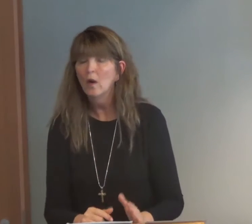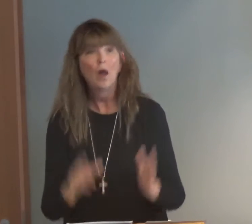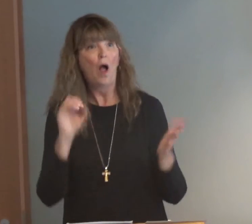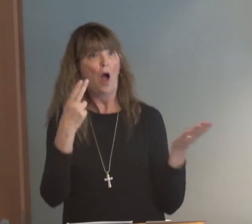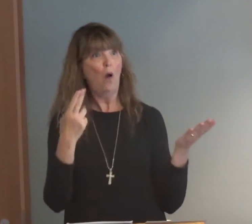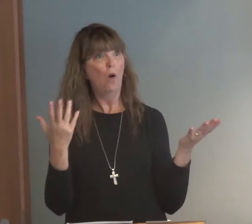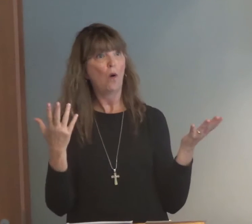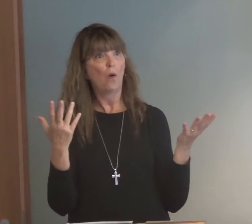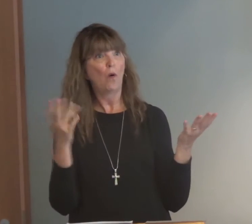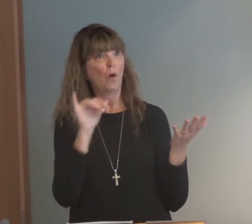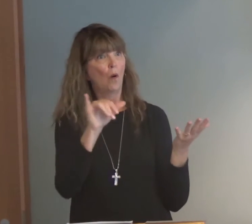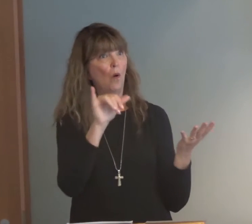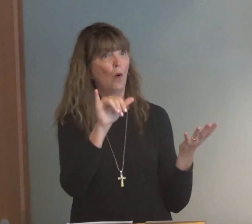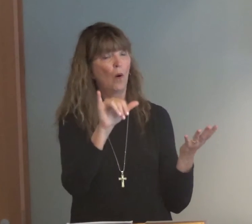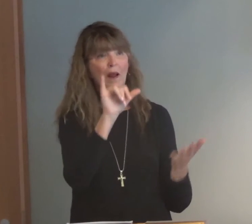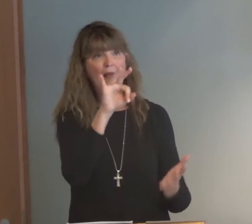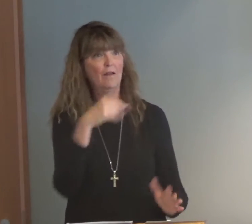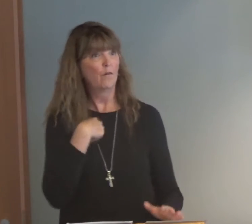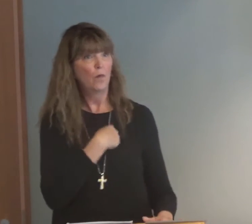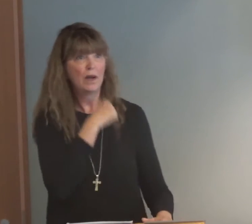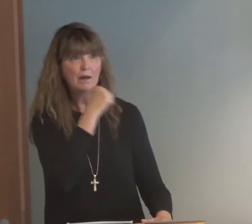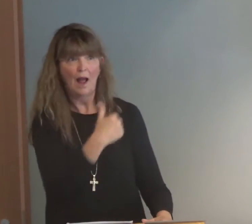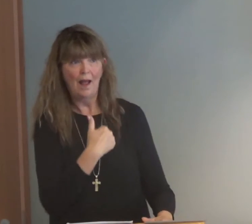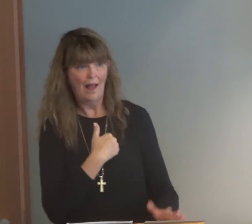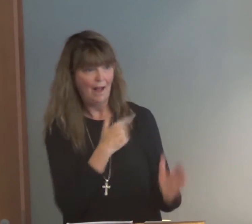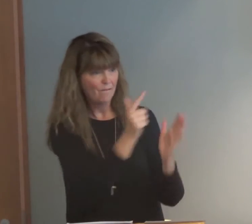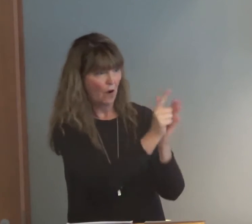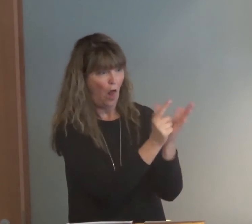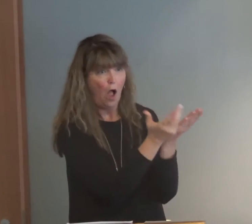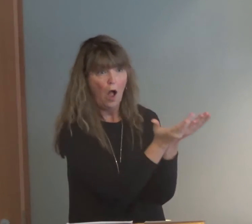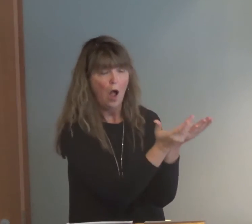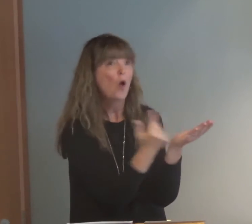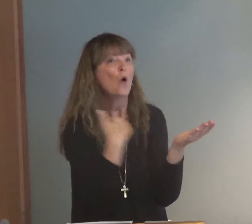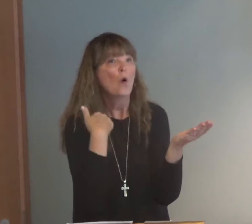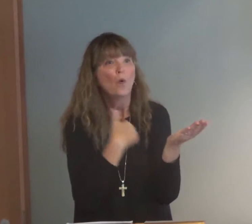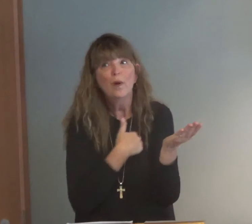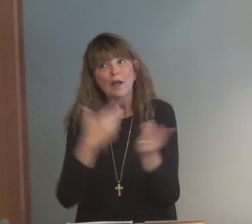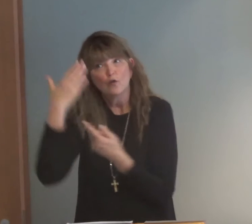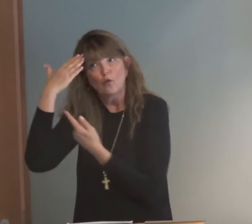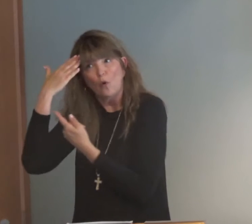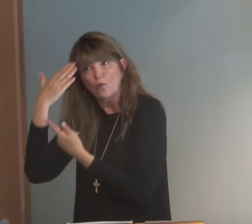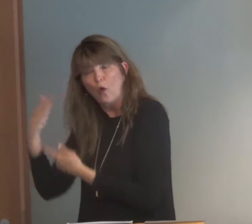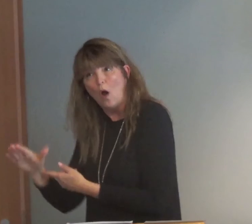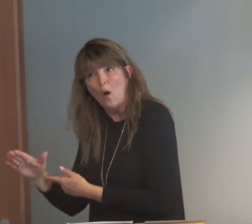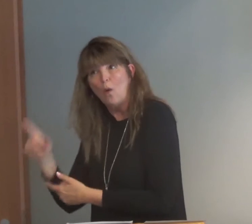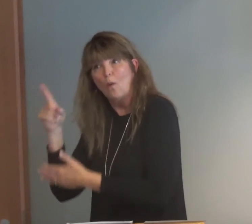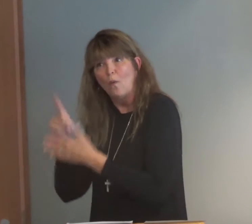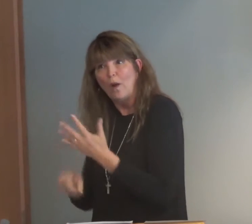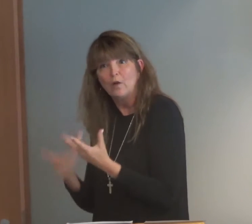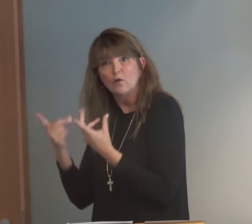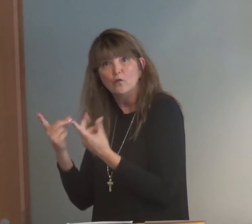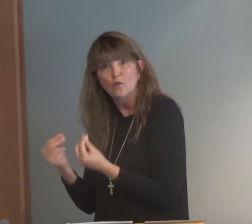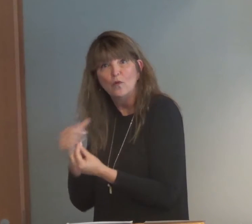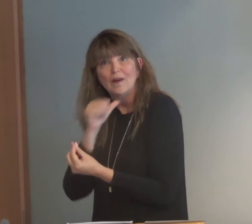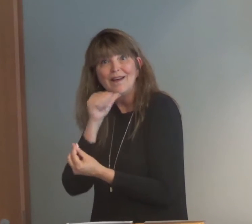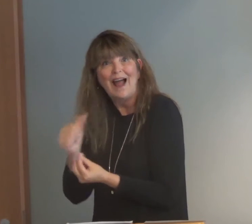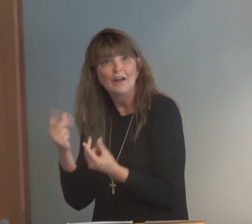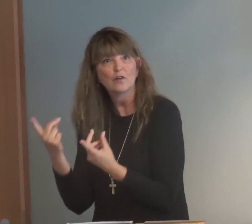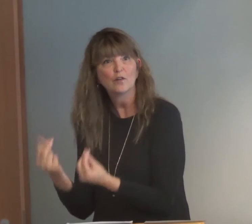resenting or hating someone. But that is also a form of murder. And if we did